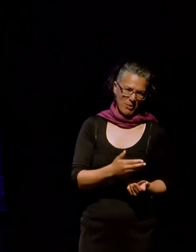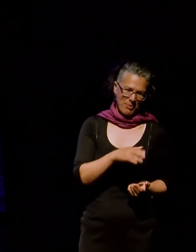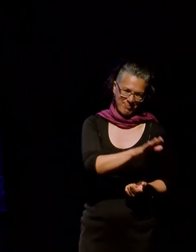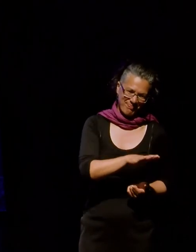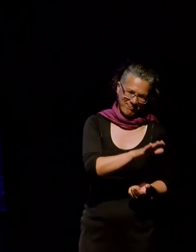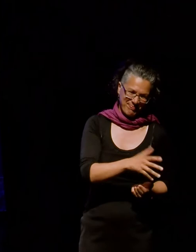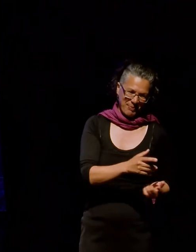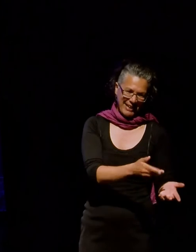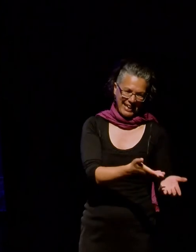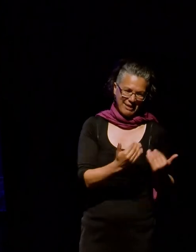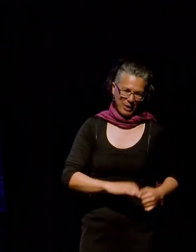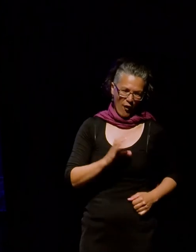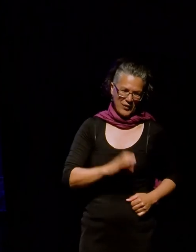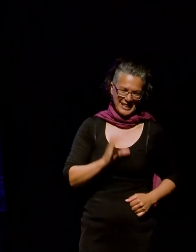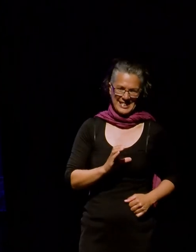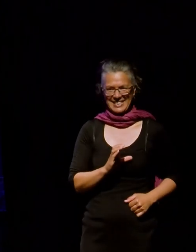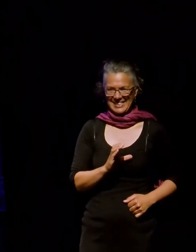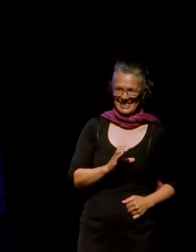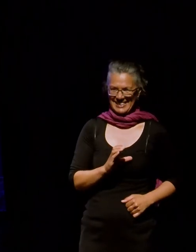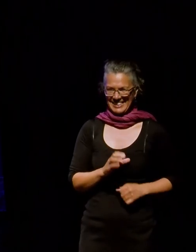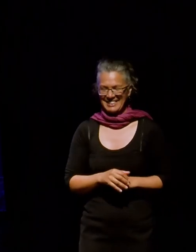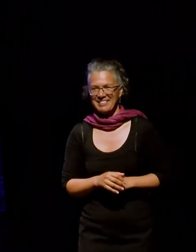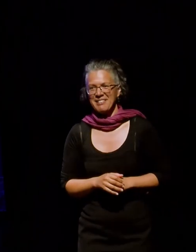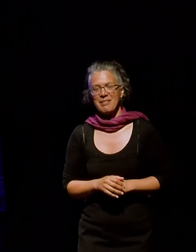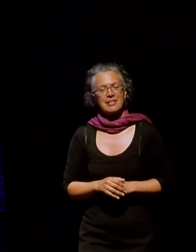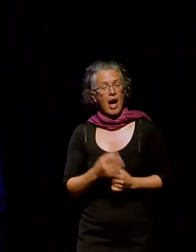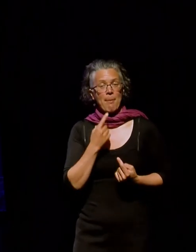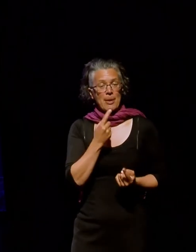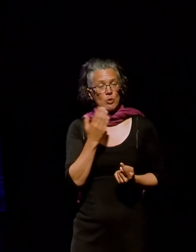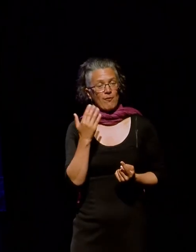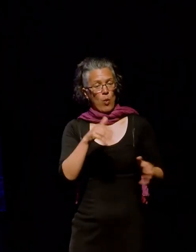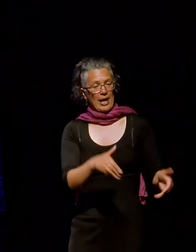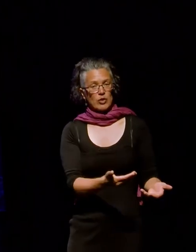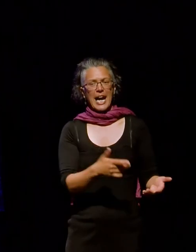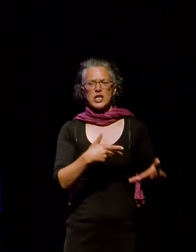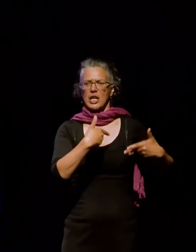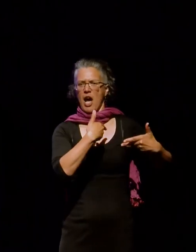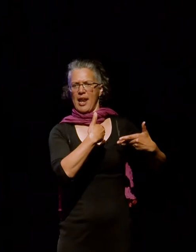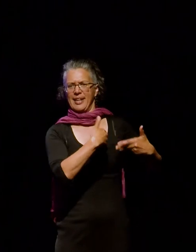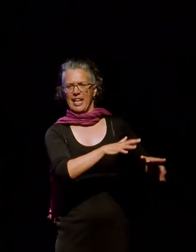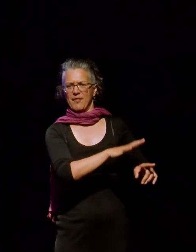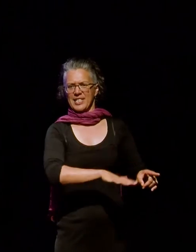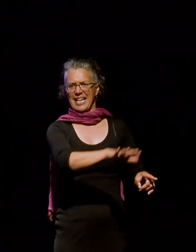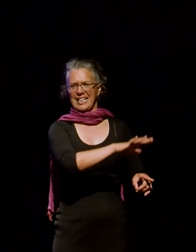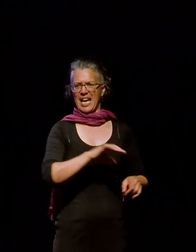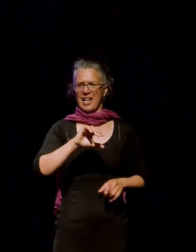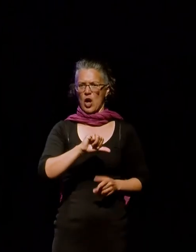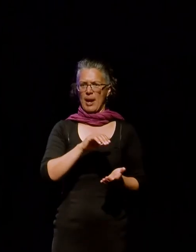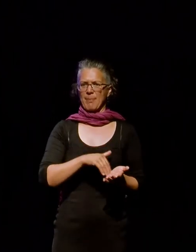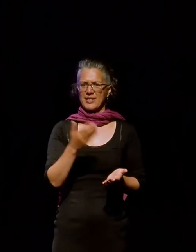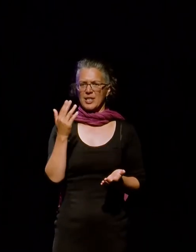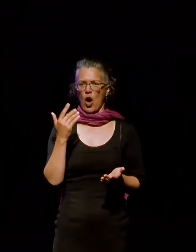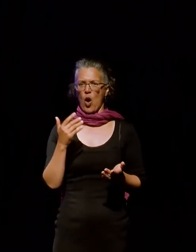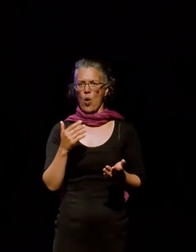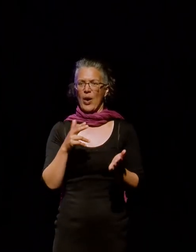from my son for that. So as mentioned in the introduction, I left the sector about nine months ago. I handed in